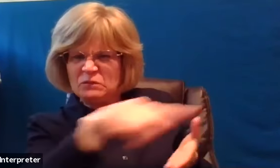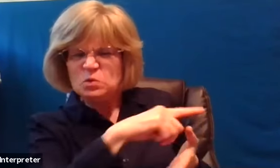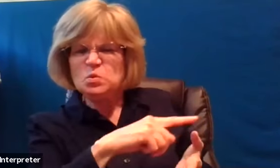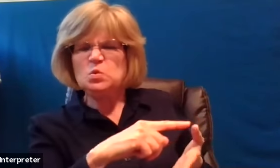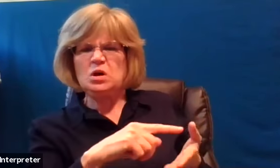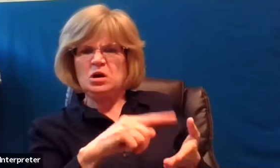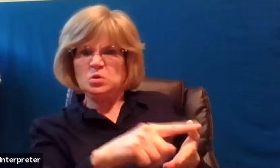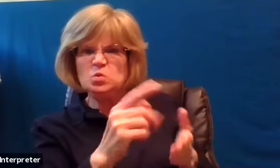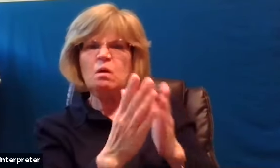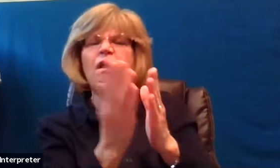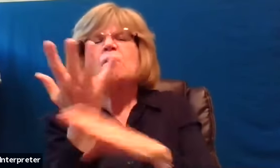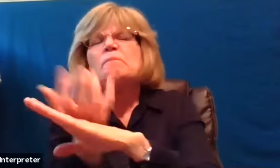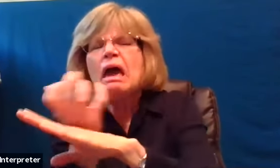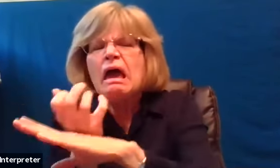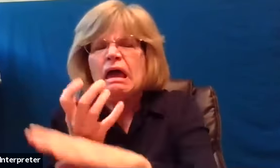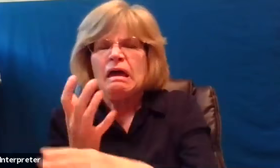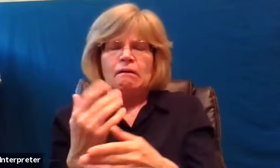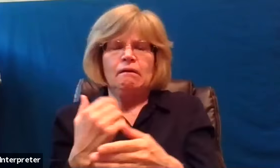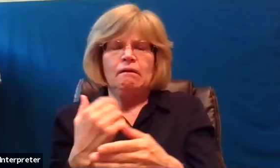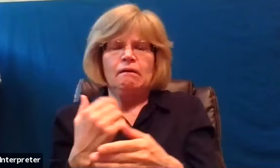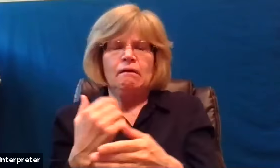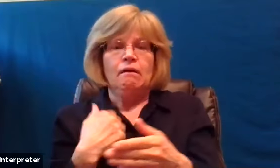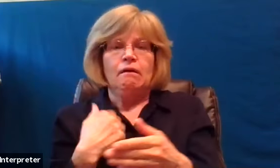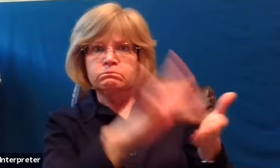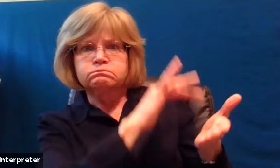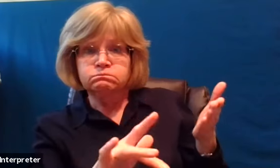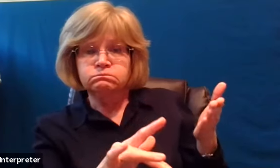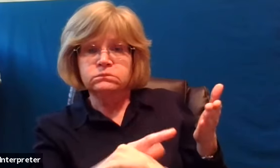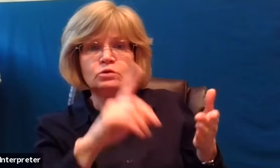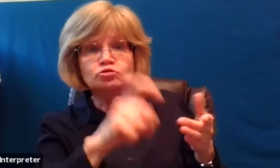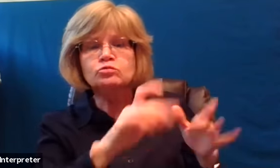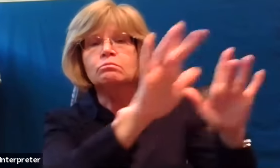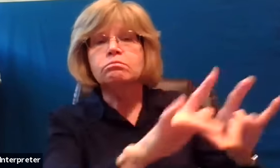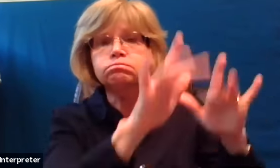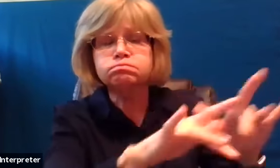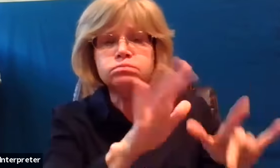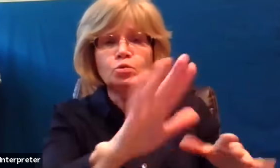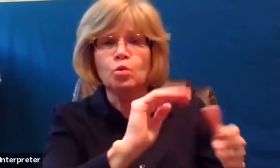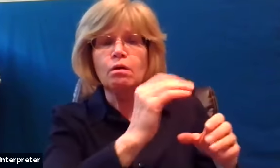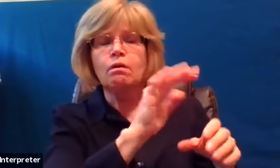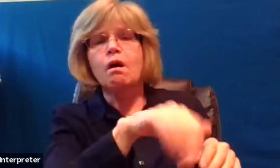pleaded with me should you not have a wonder fellow slave as i had mercy on you